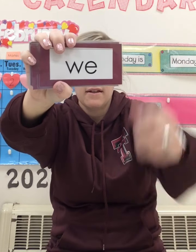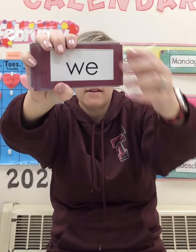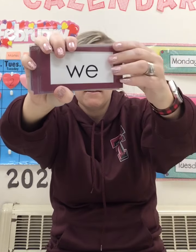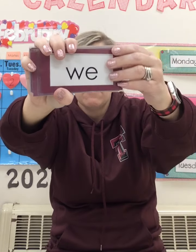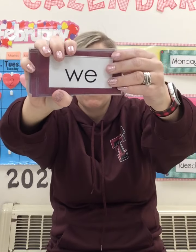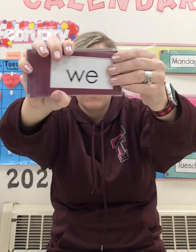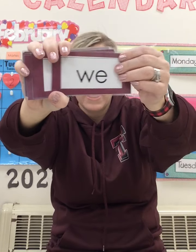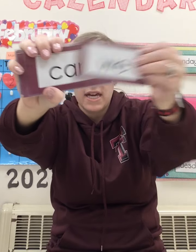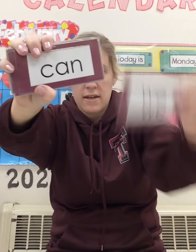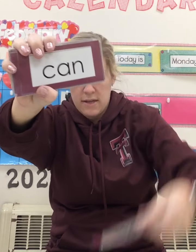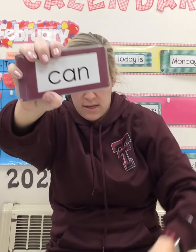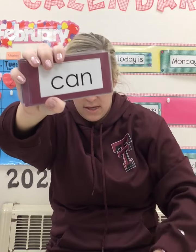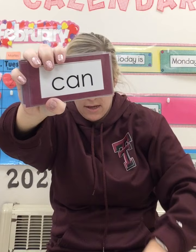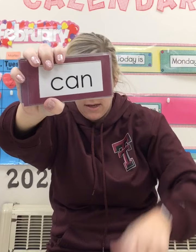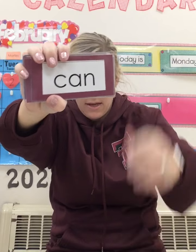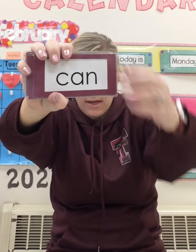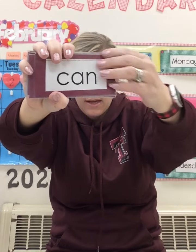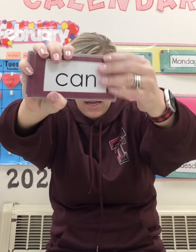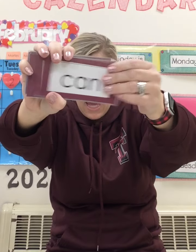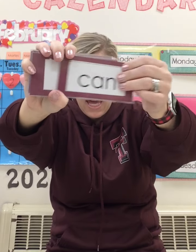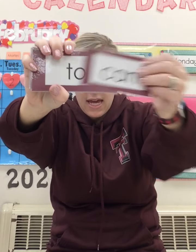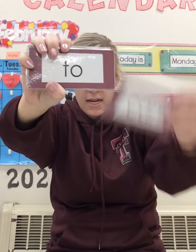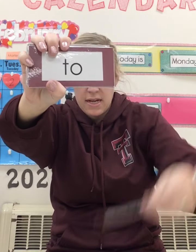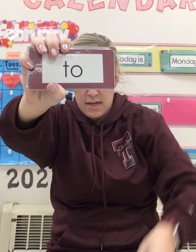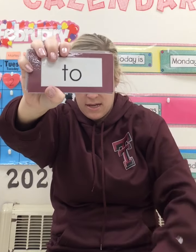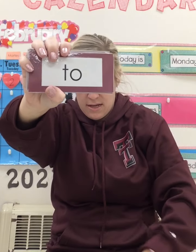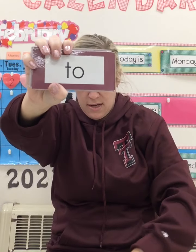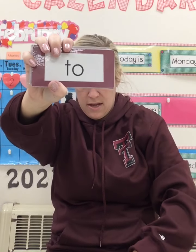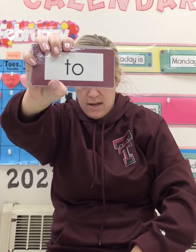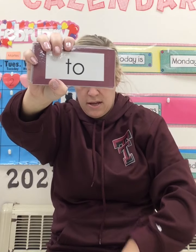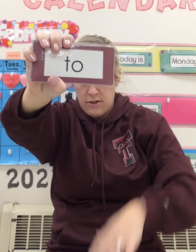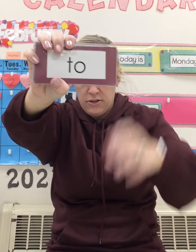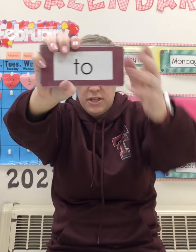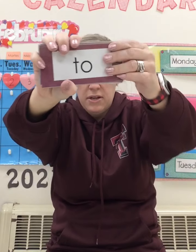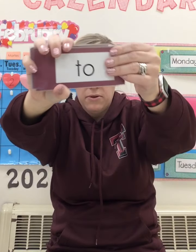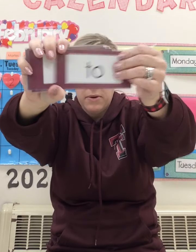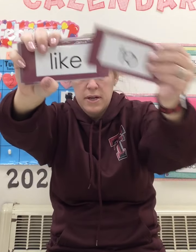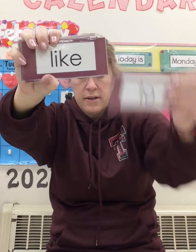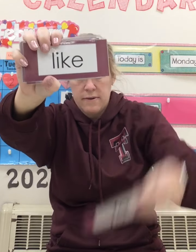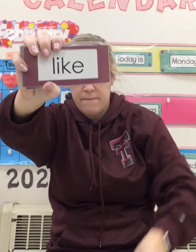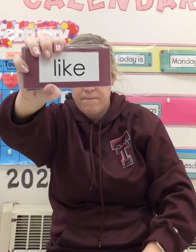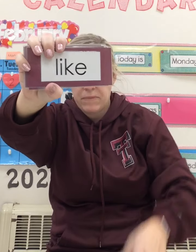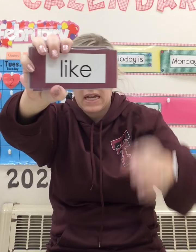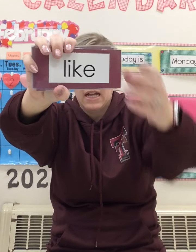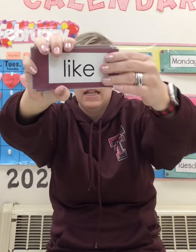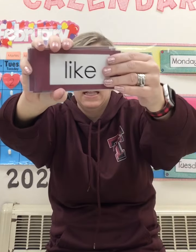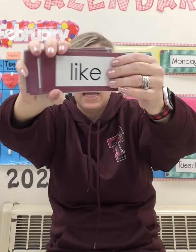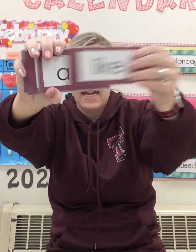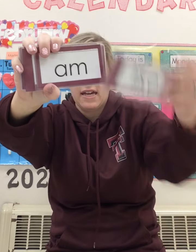we, can, to, like,